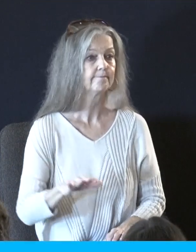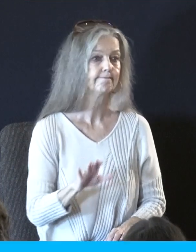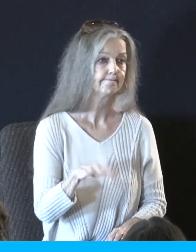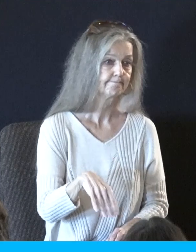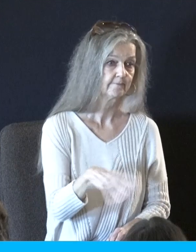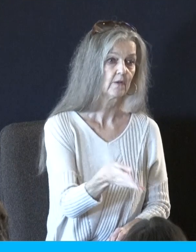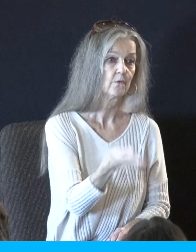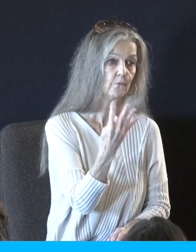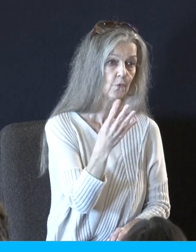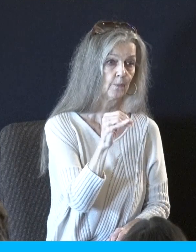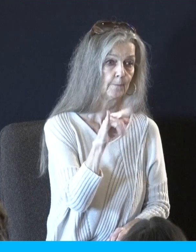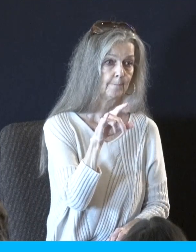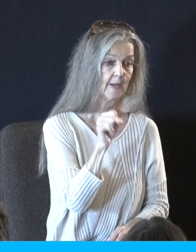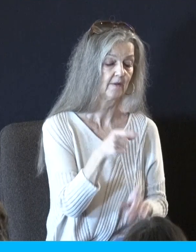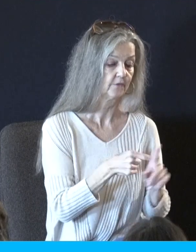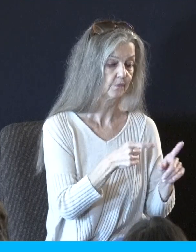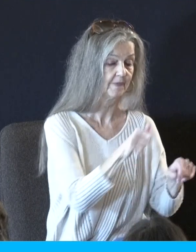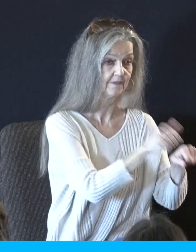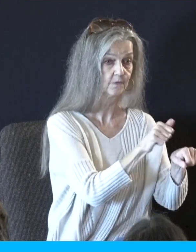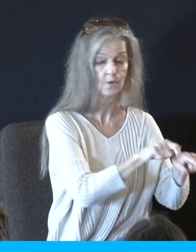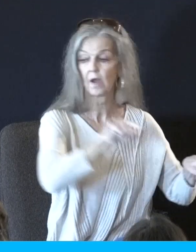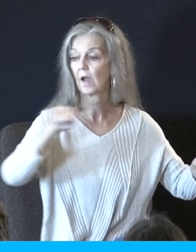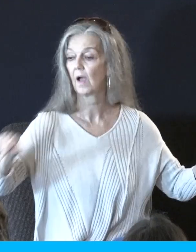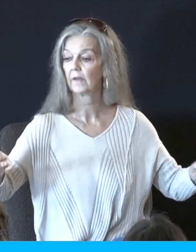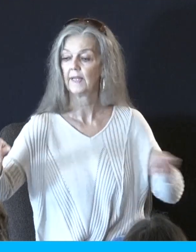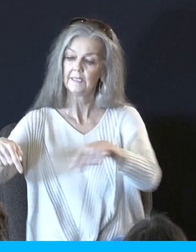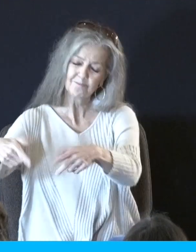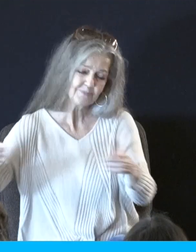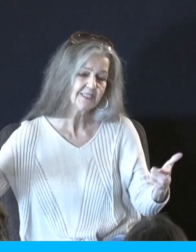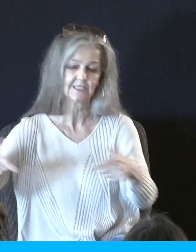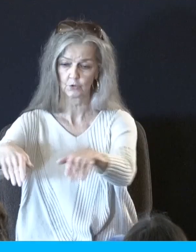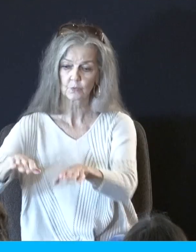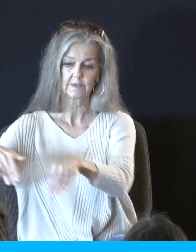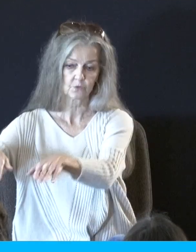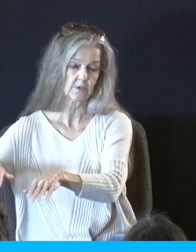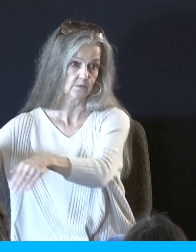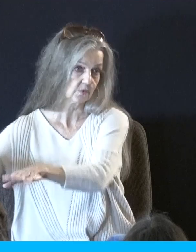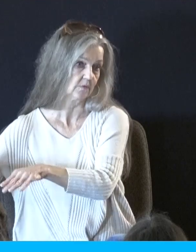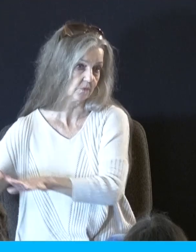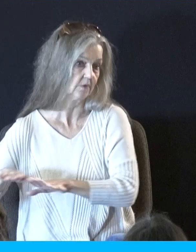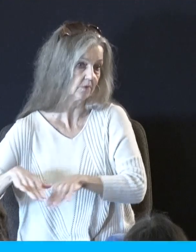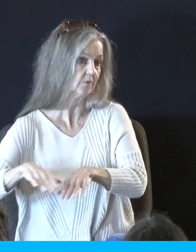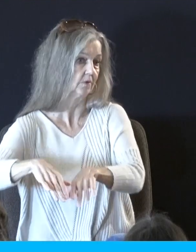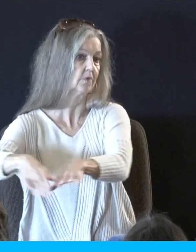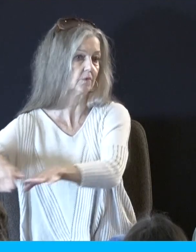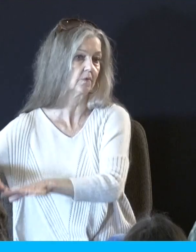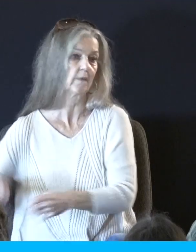massive ancient graveyard. It appears to be a mass burial site where the graves were dug all at once. It's located just